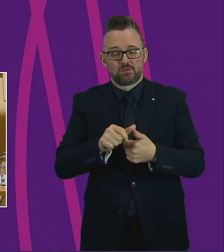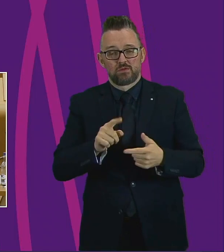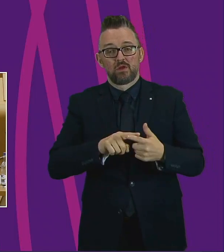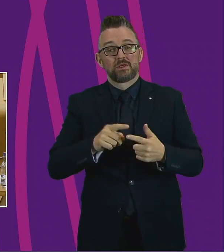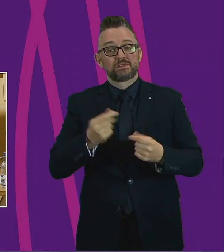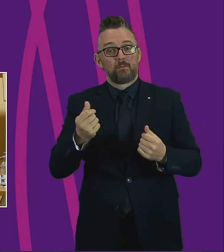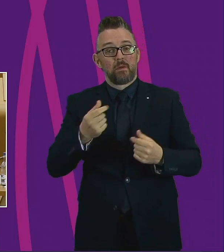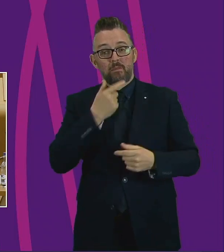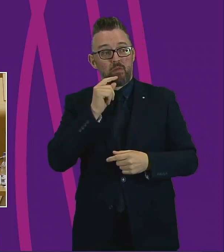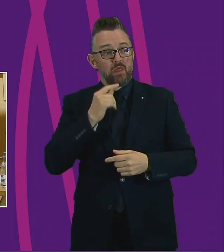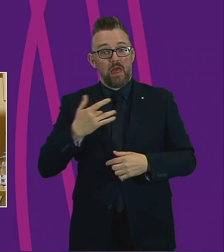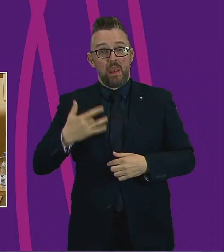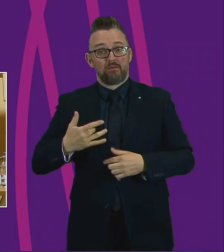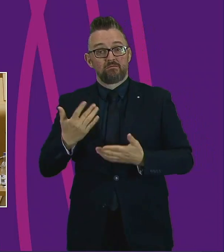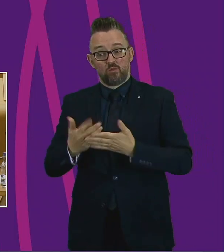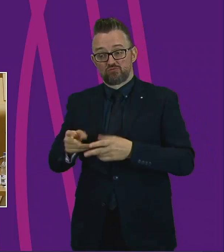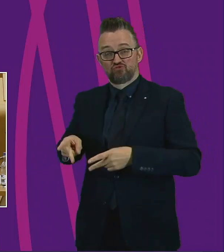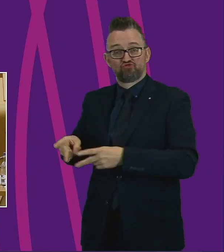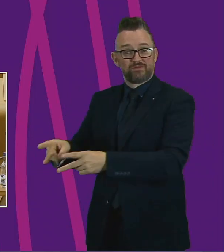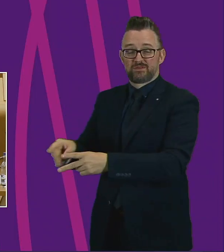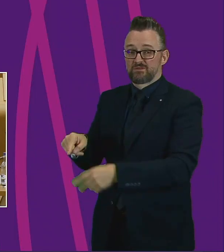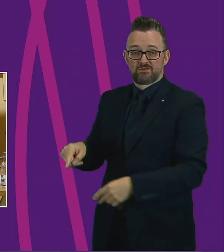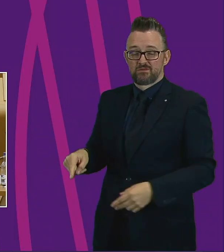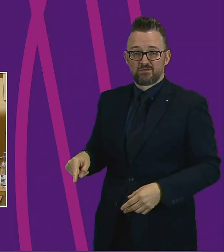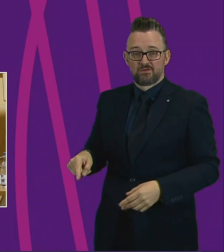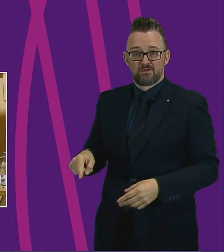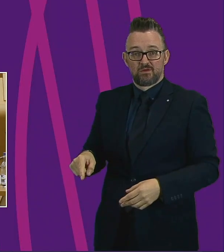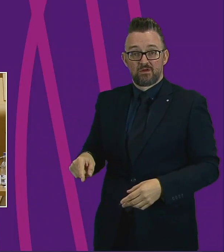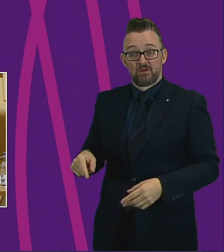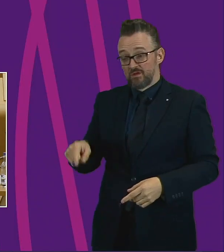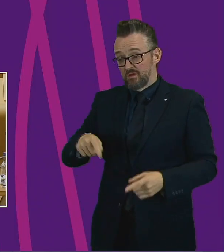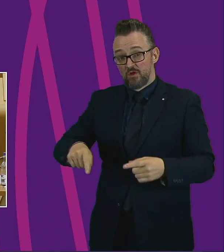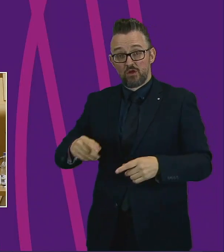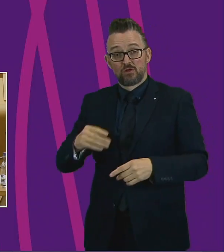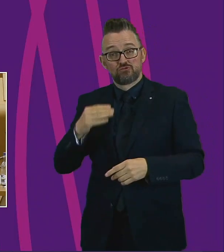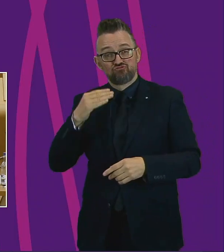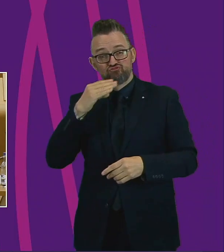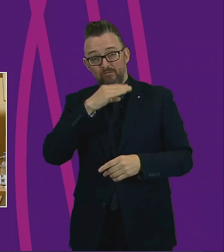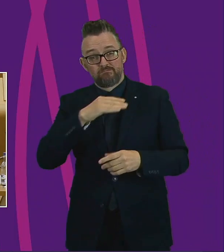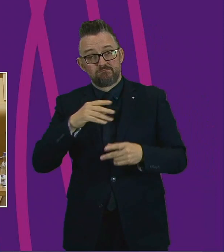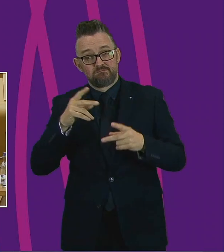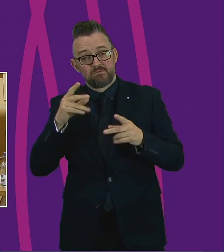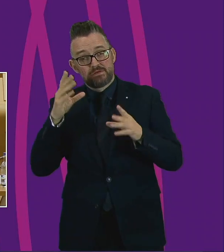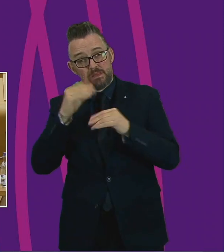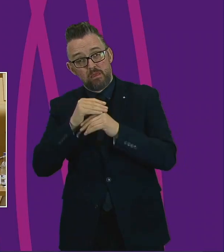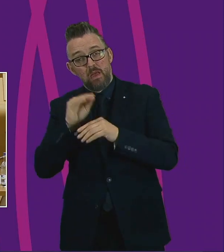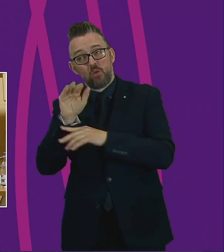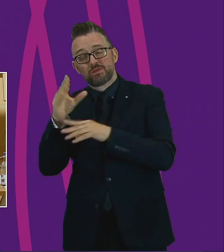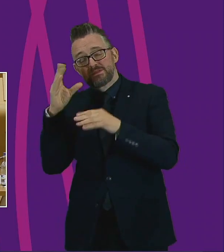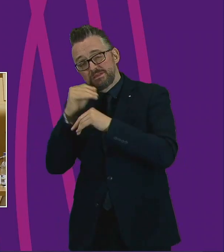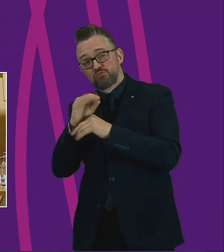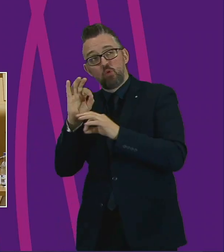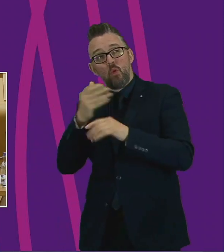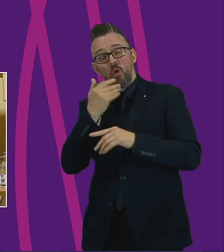on Scotland's streets. We have an opportunity to end rough sleeping for good and provide proper decent